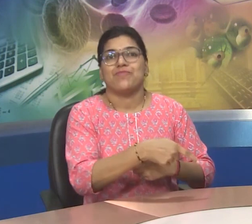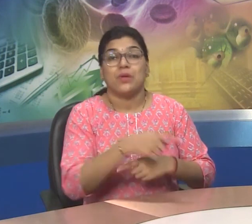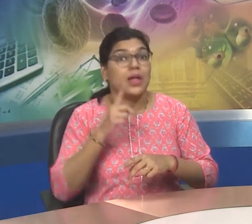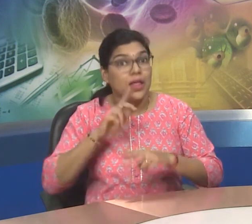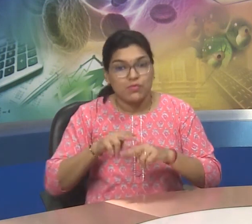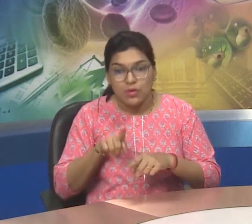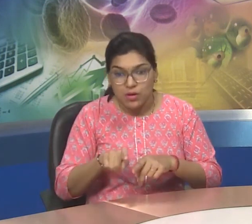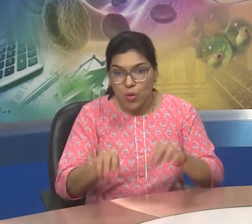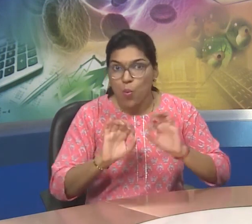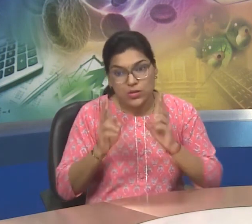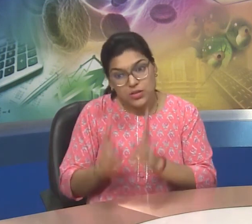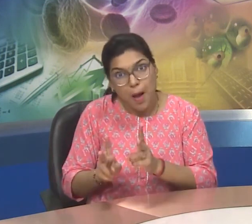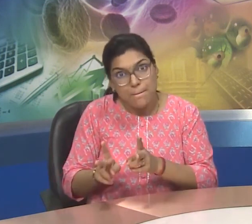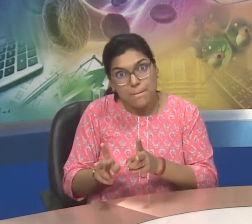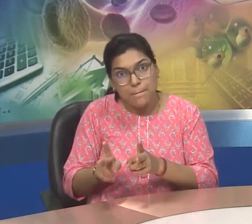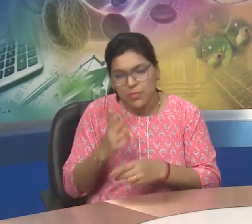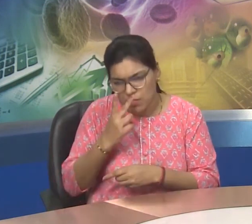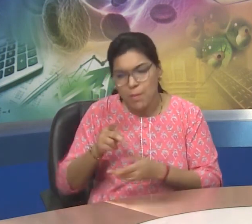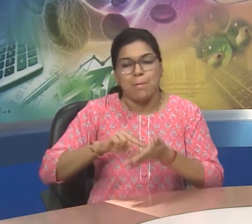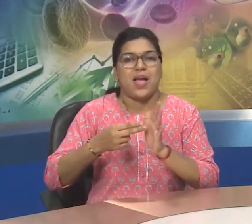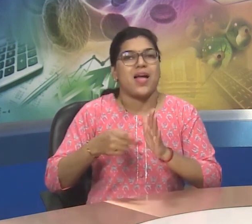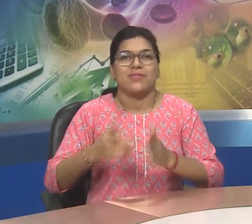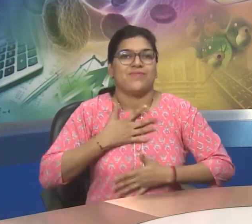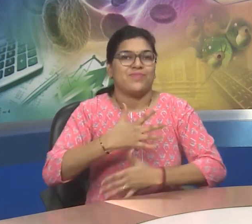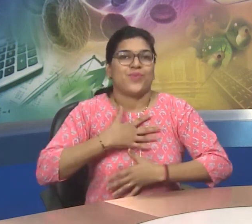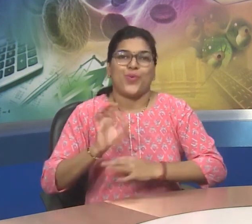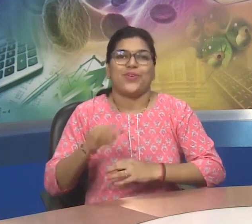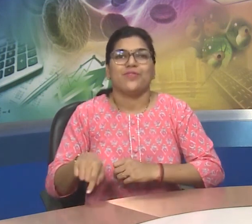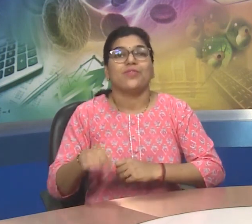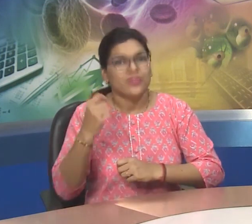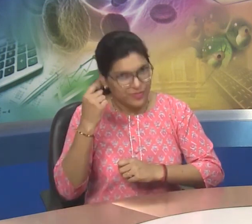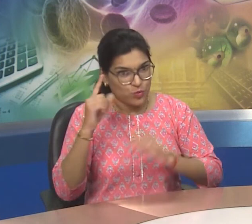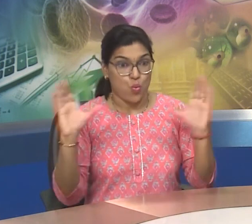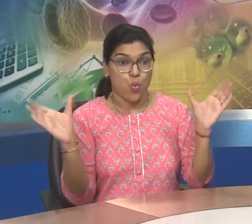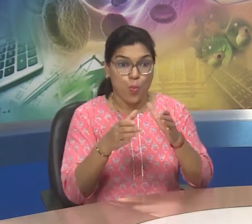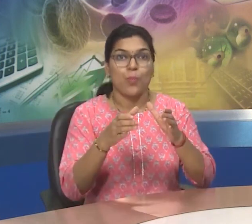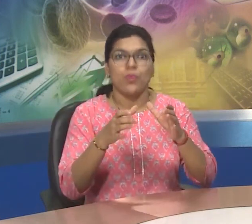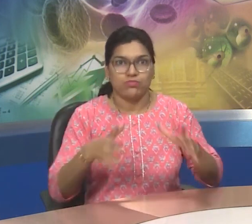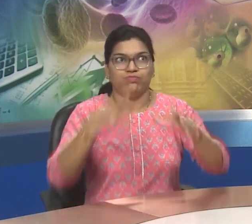Anything which can move from one place to another place is termed as biotic.